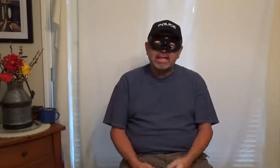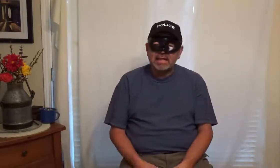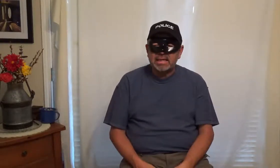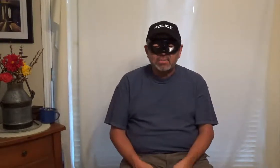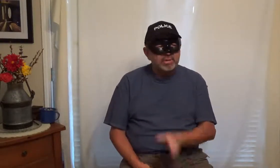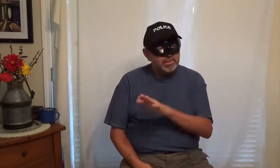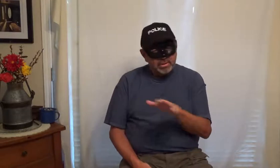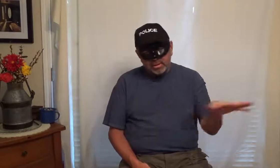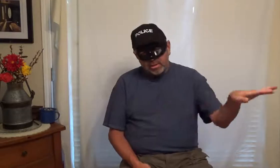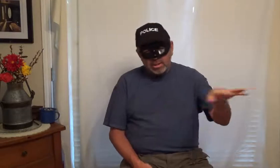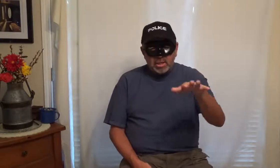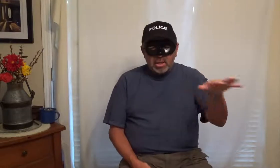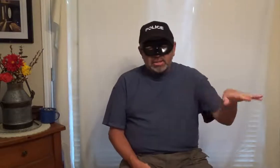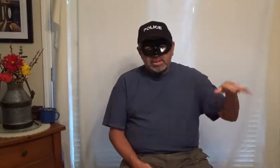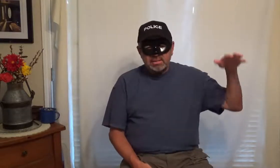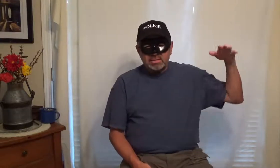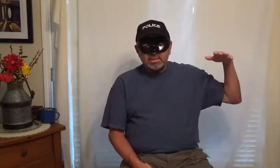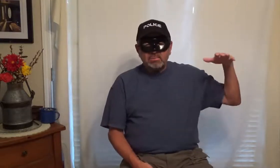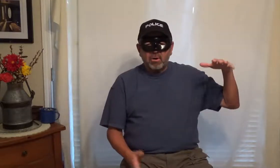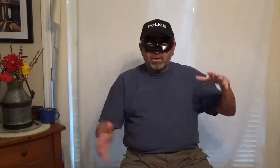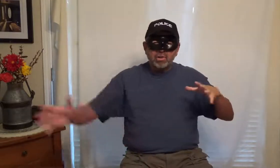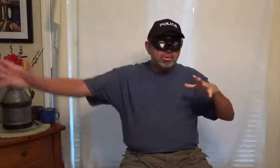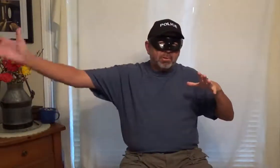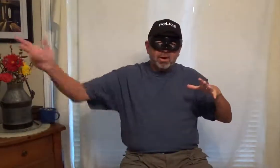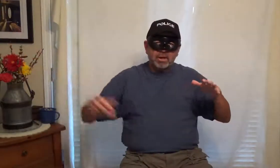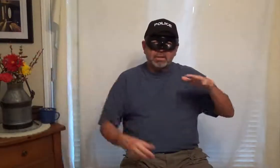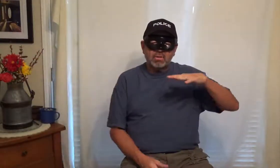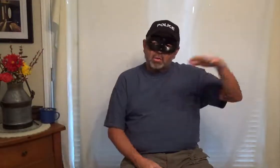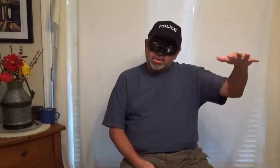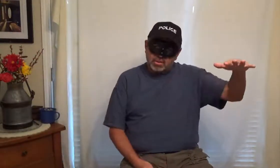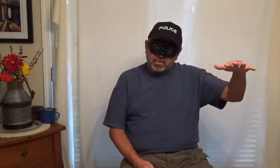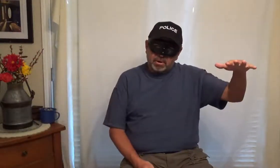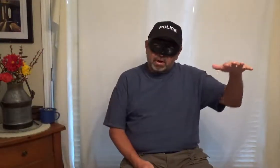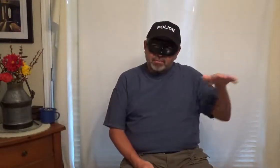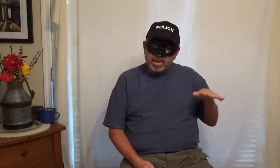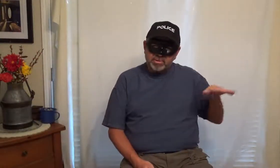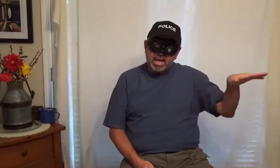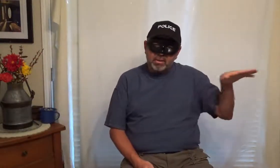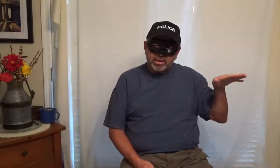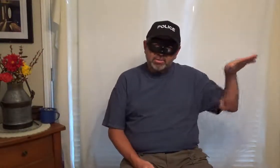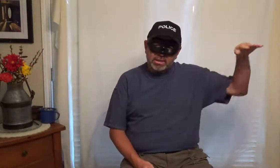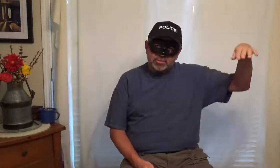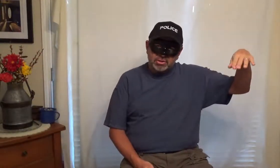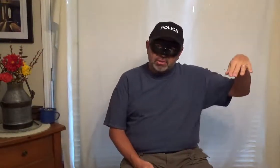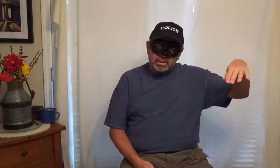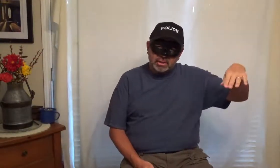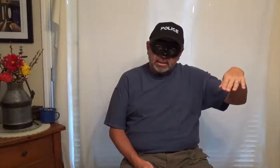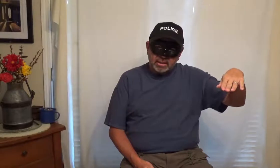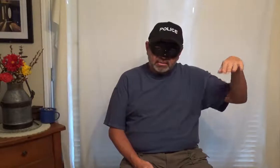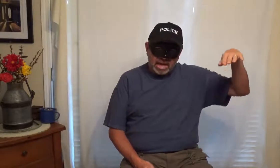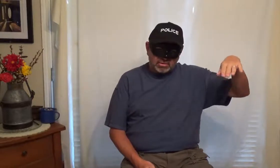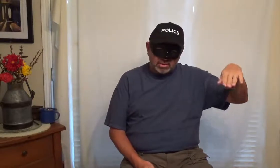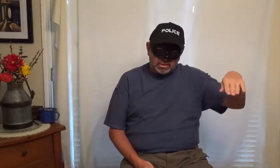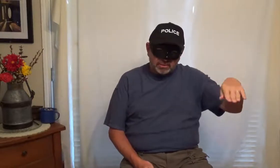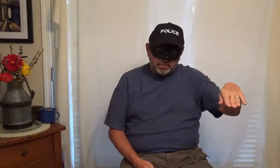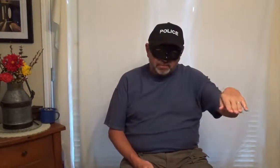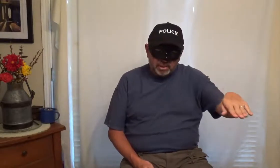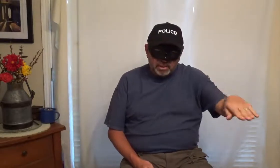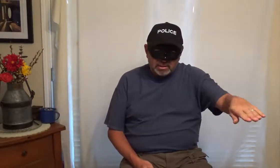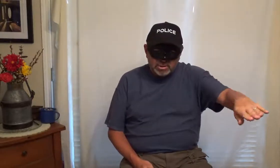'clock at night so we this is this this park huge park and then north into the park off a major highway you turn down the street and there's houses then the